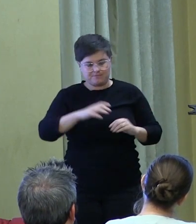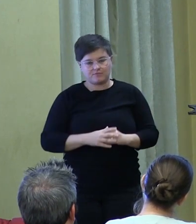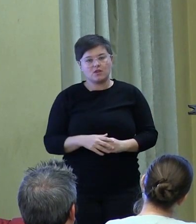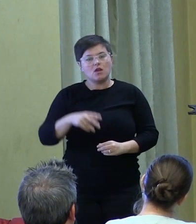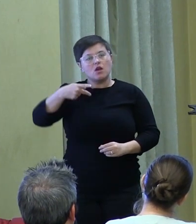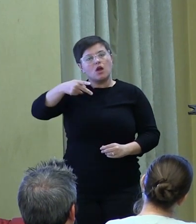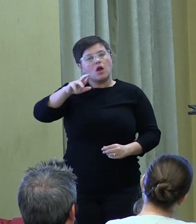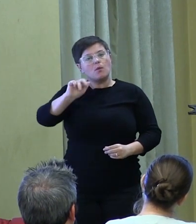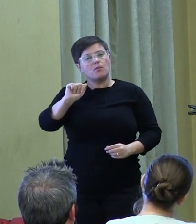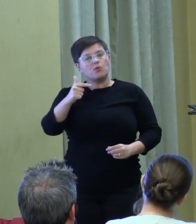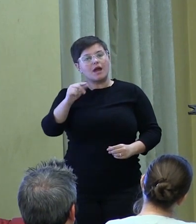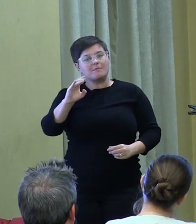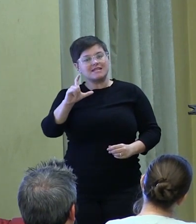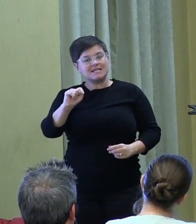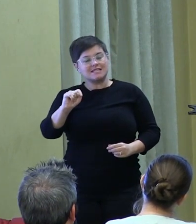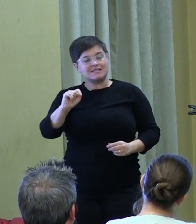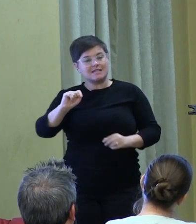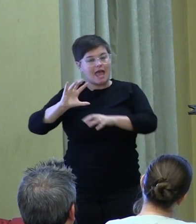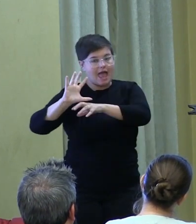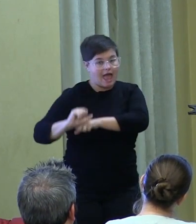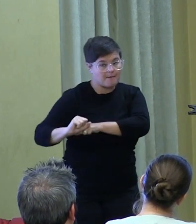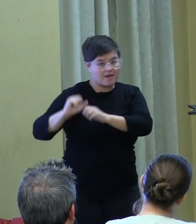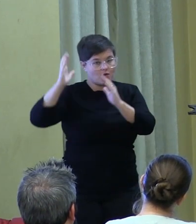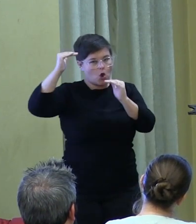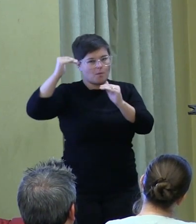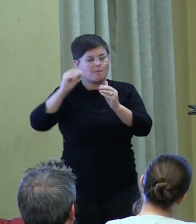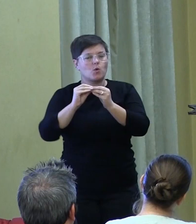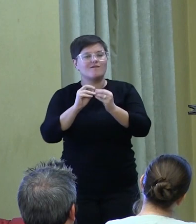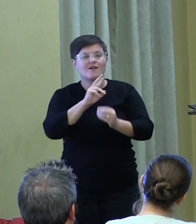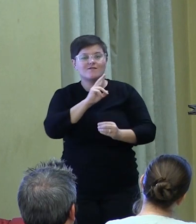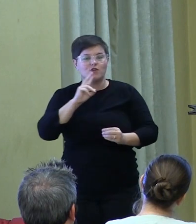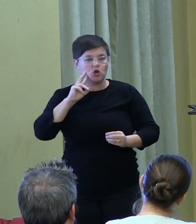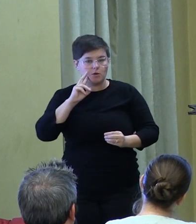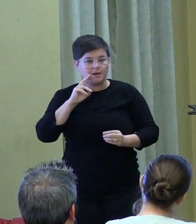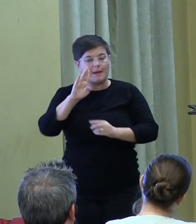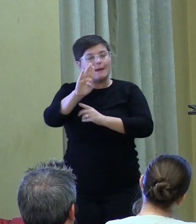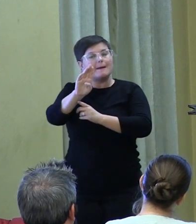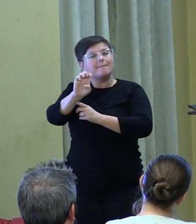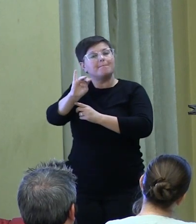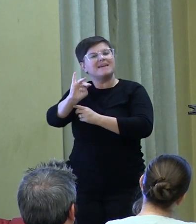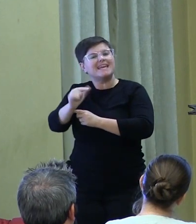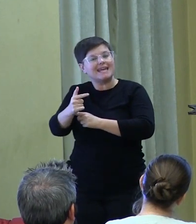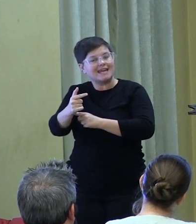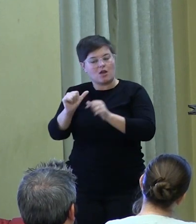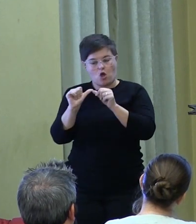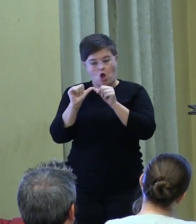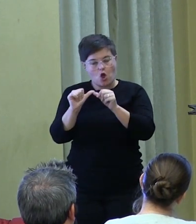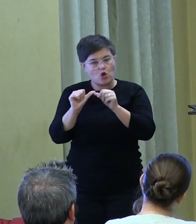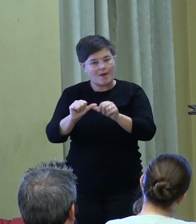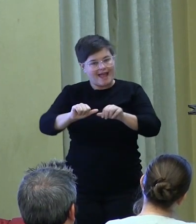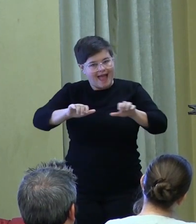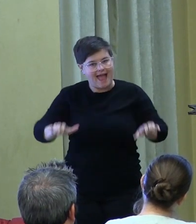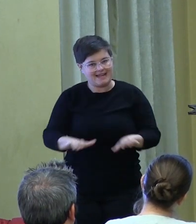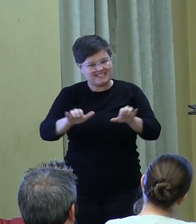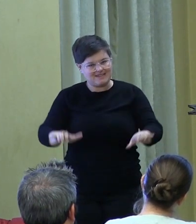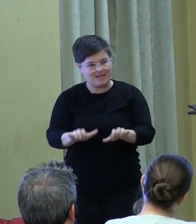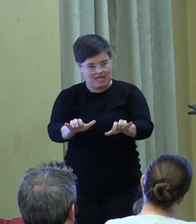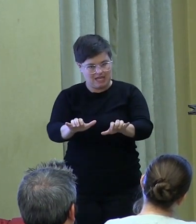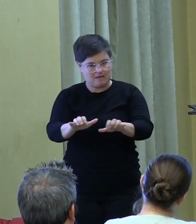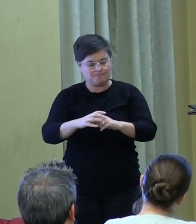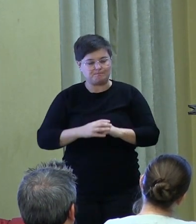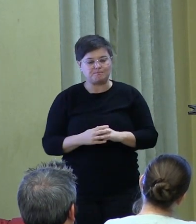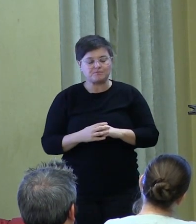Pragmatist habits of hope, however, are better understood as a verb. Hope being an ongoing activity, an action.